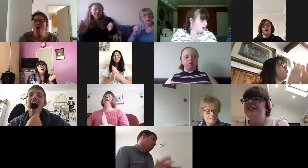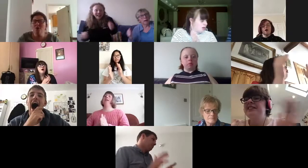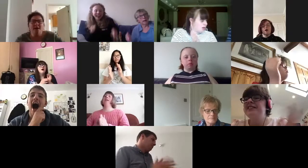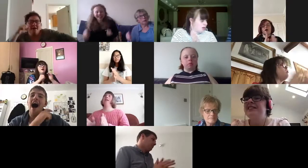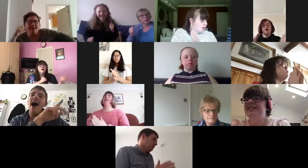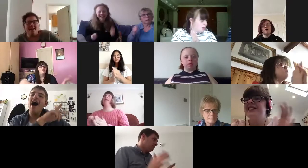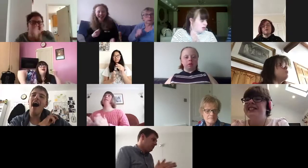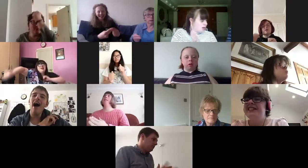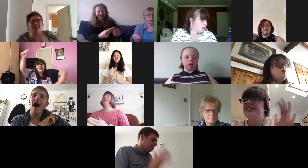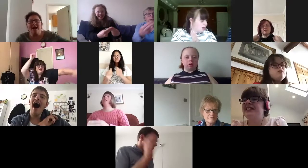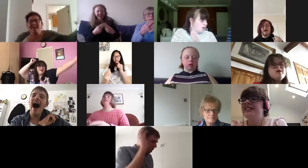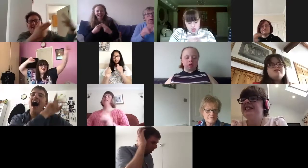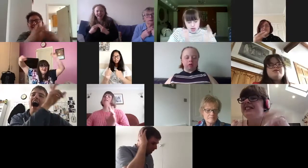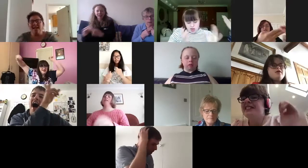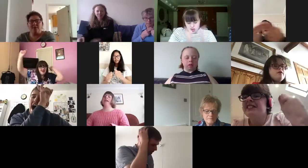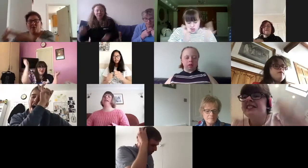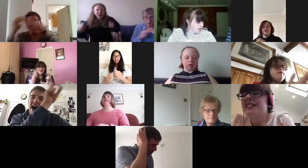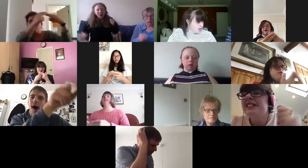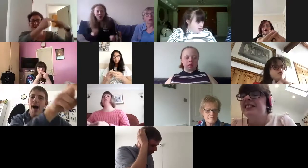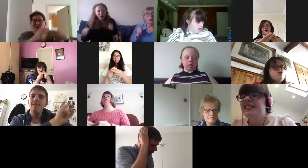let's all dance together. Oh,